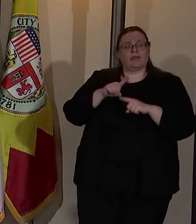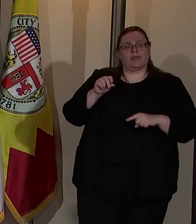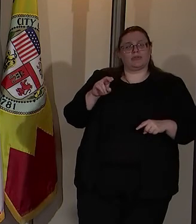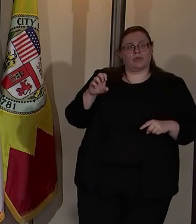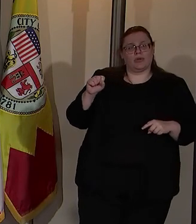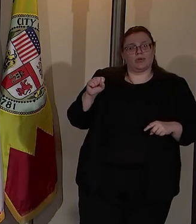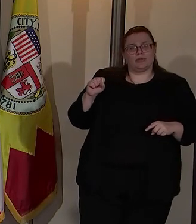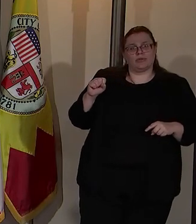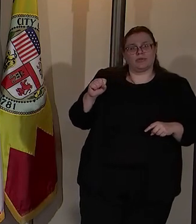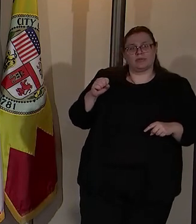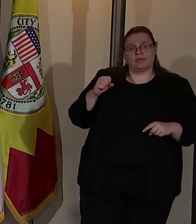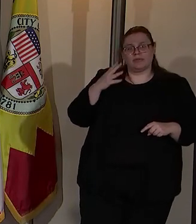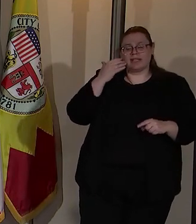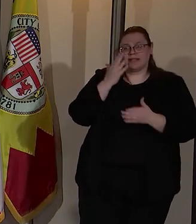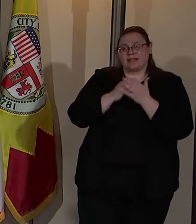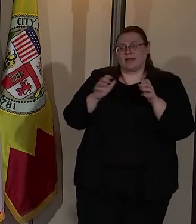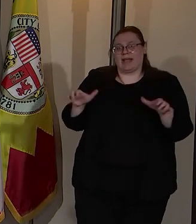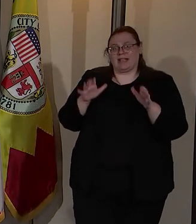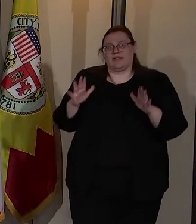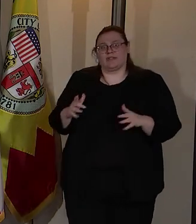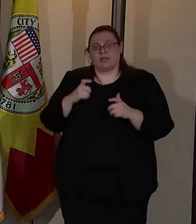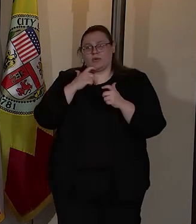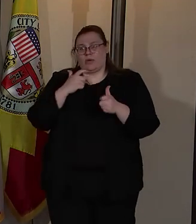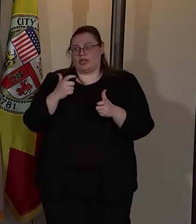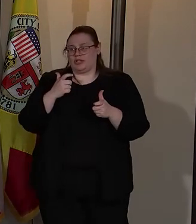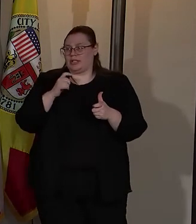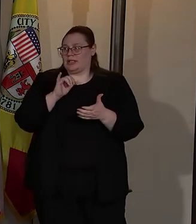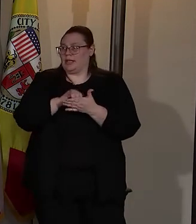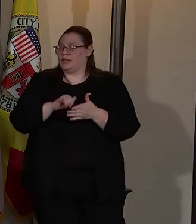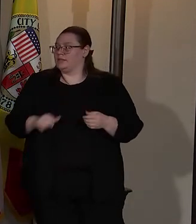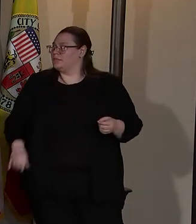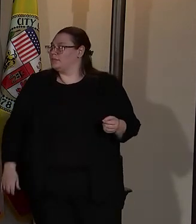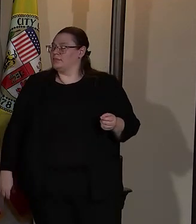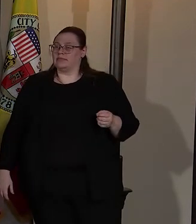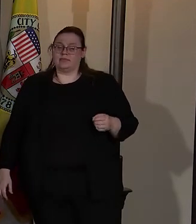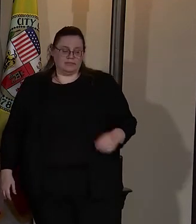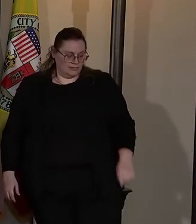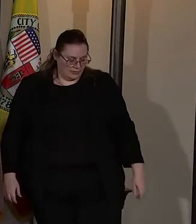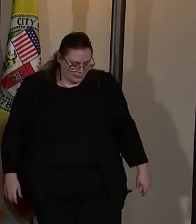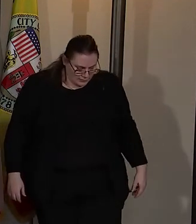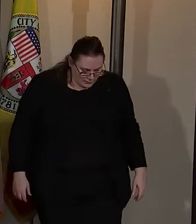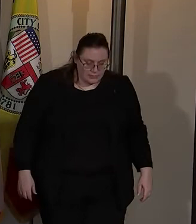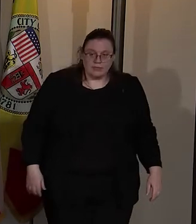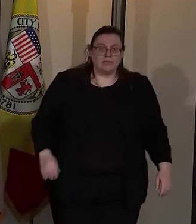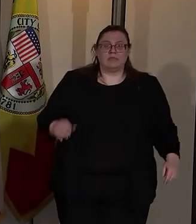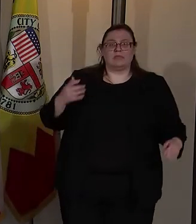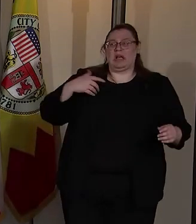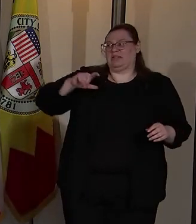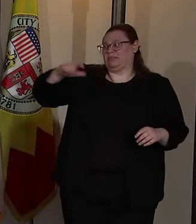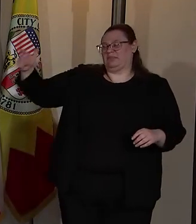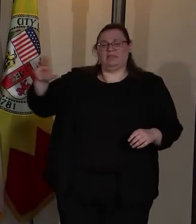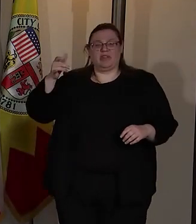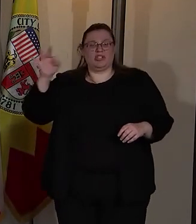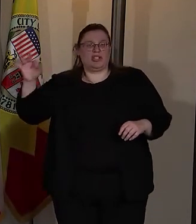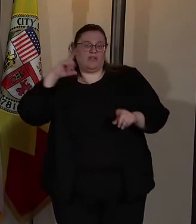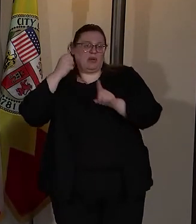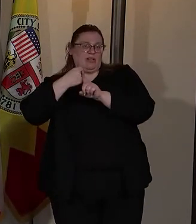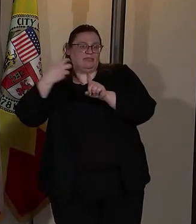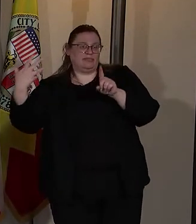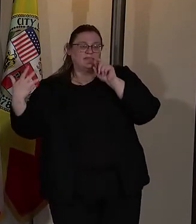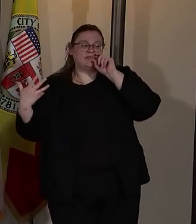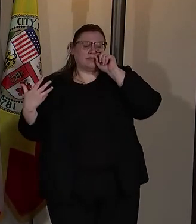since some activists are launching a campaign against them? Well, I can allow the chief to elaborate on the